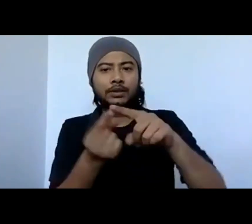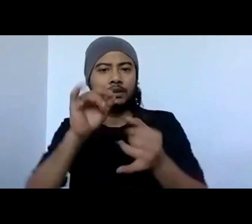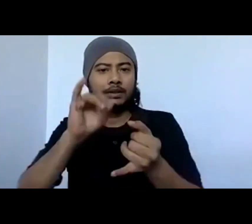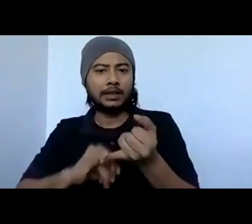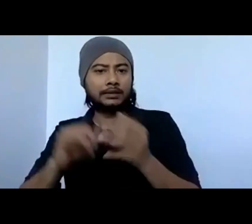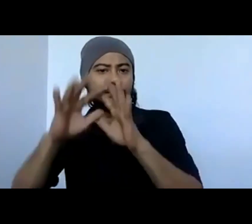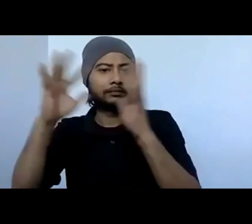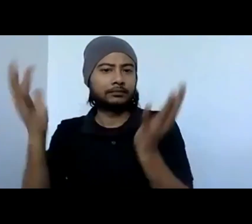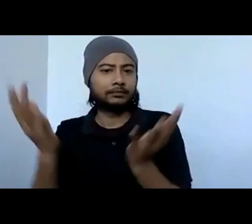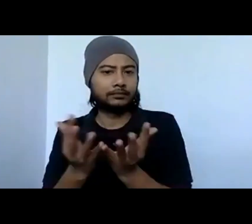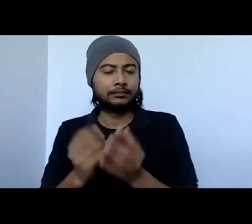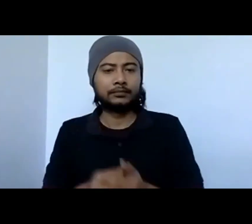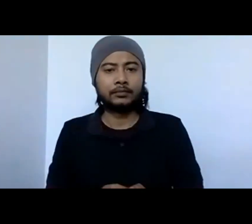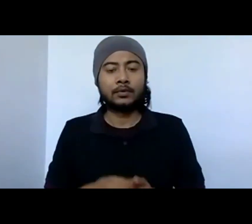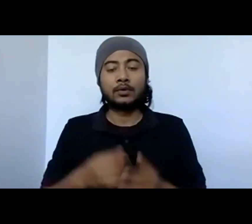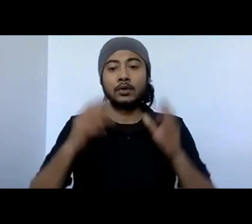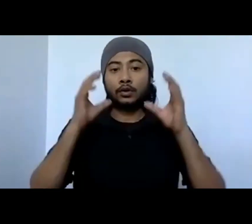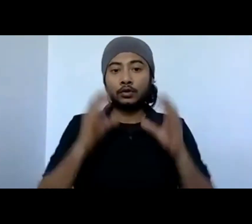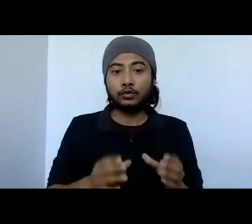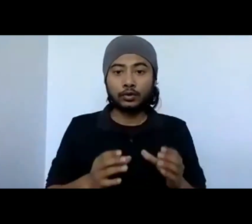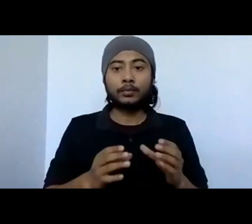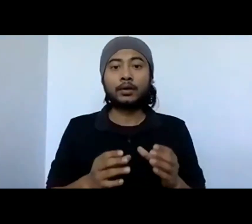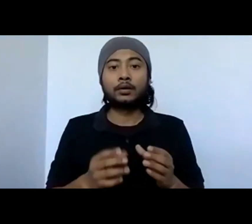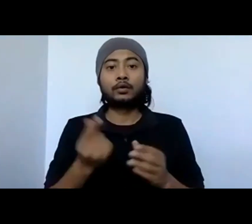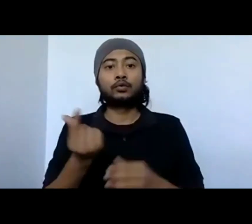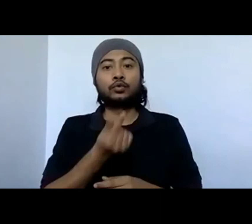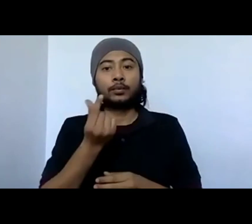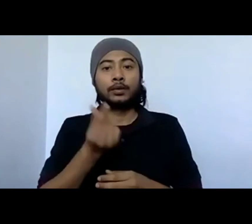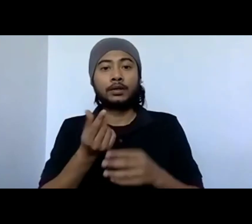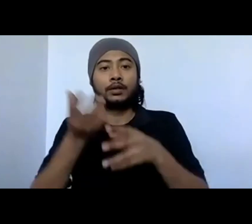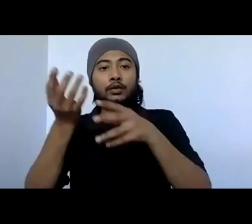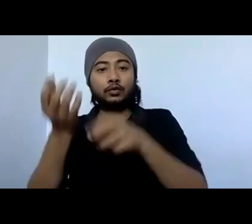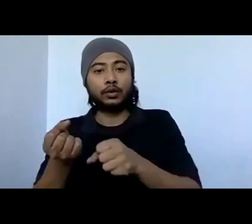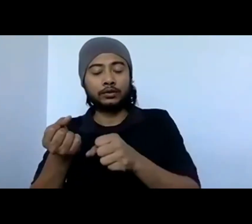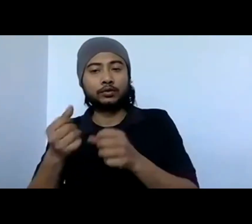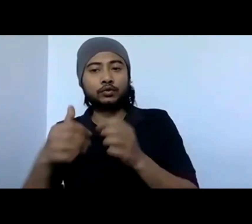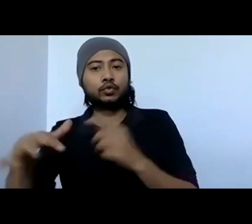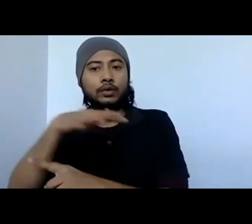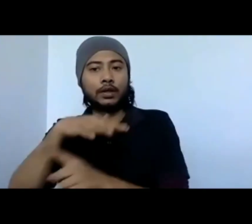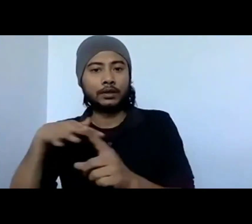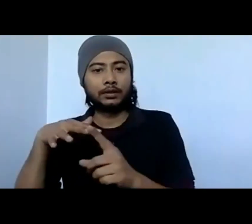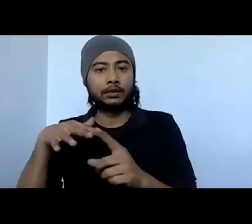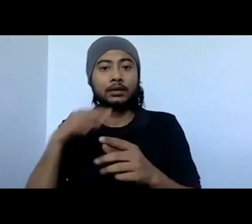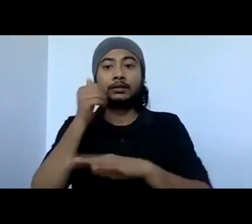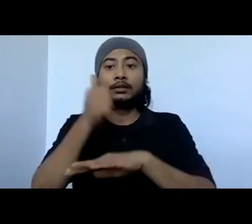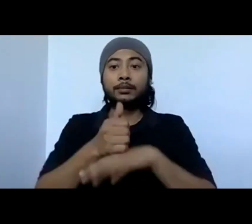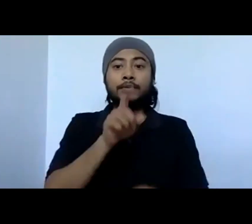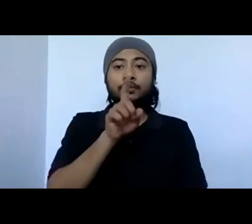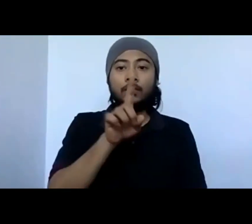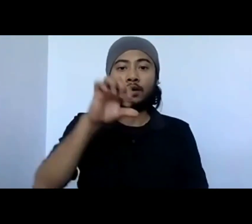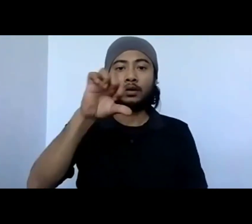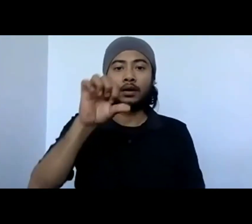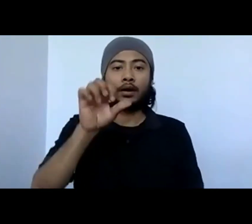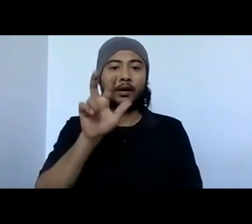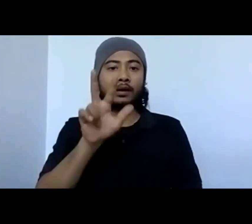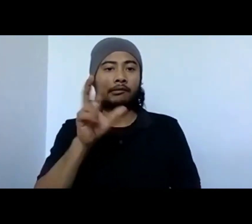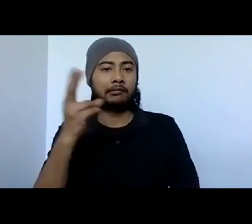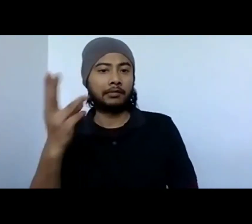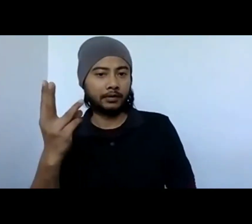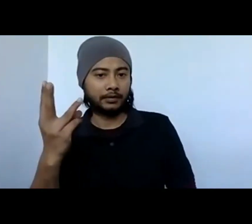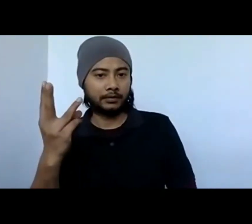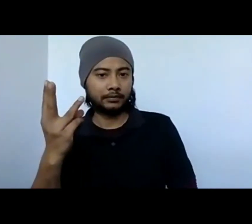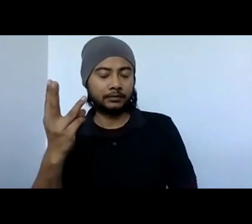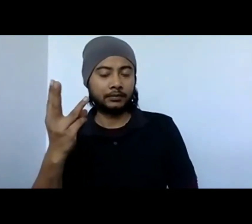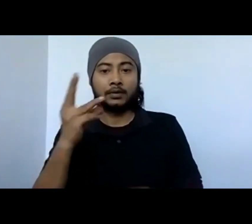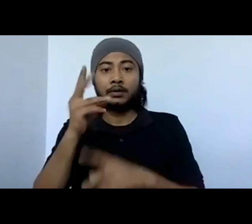Elaboratively, Consumer Unity Trust Society. This was established way back in 1983, where we've been working for